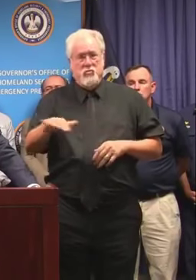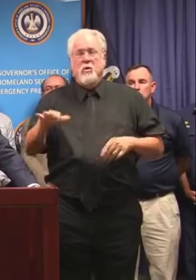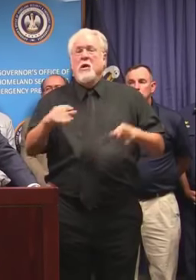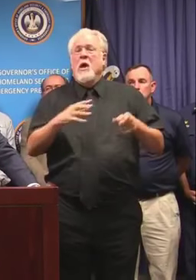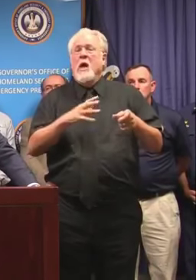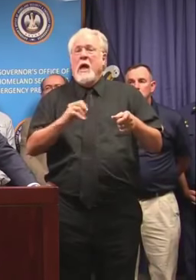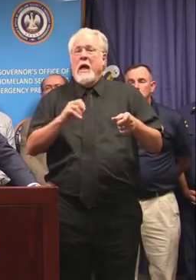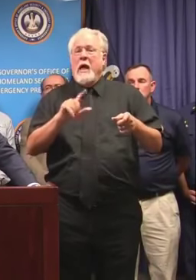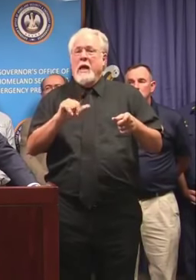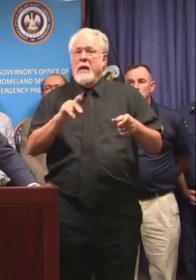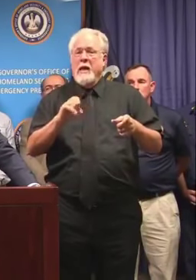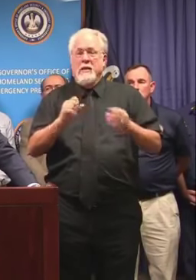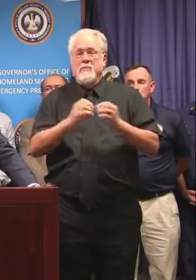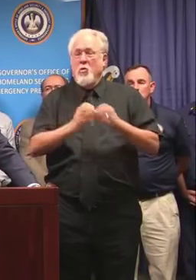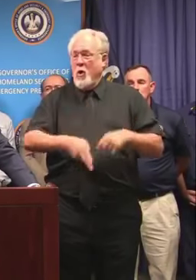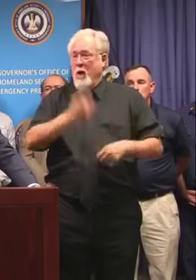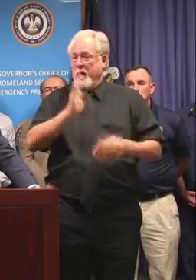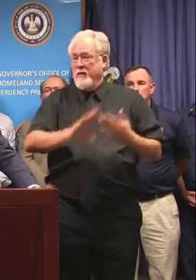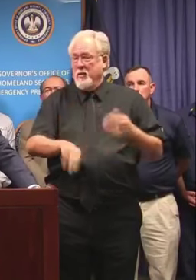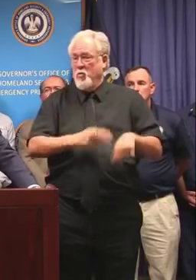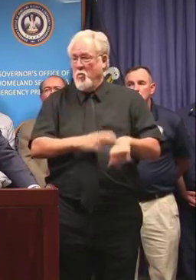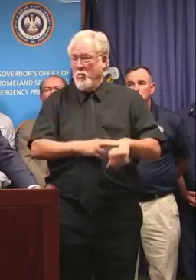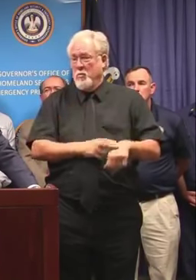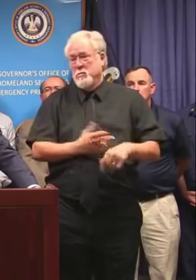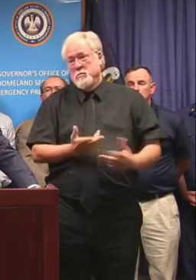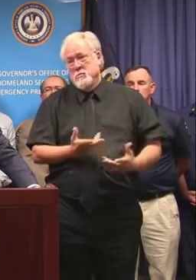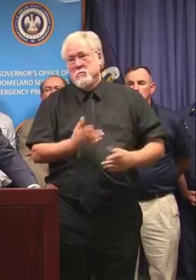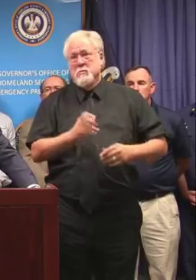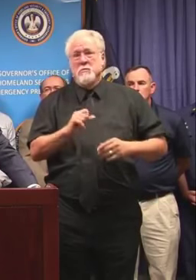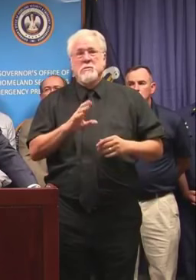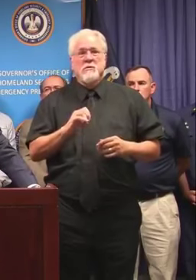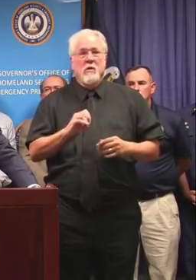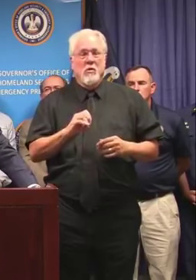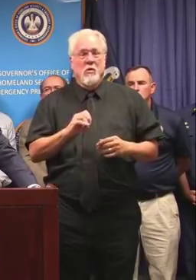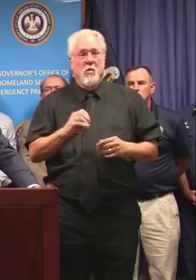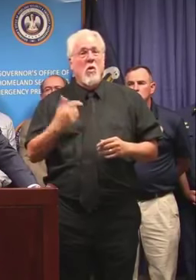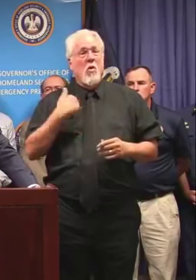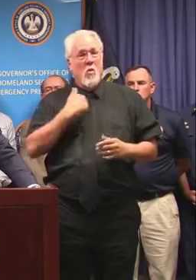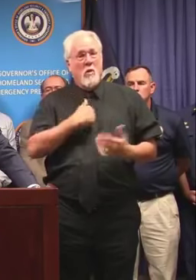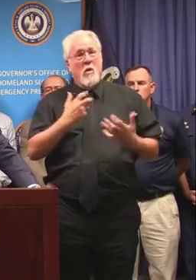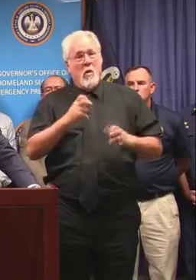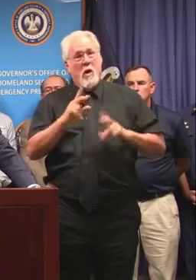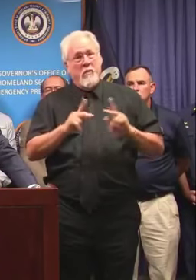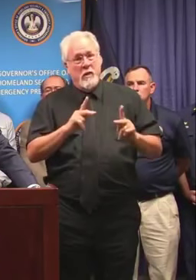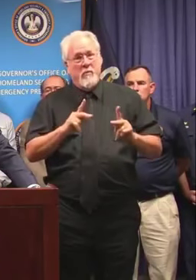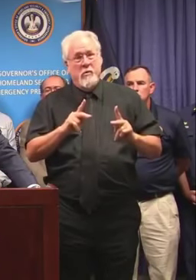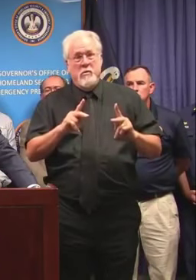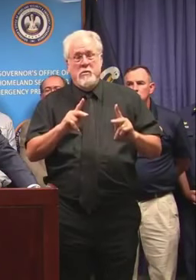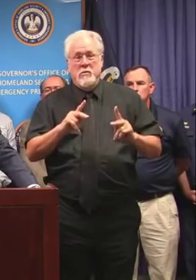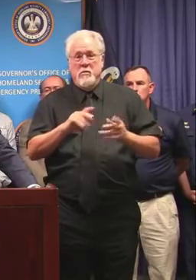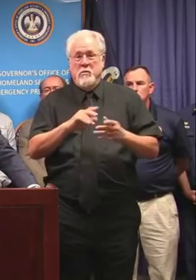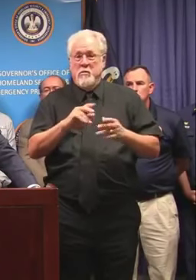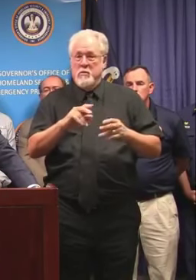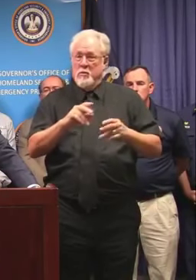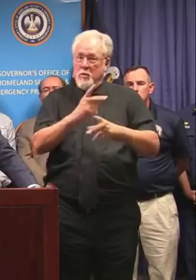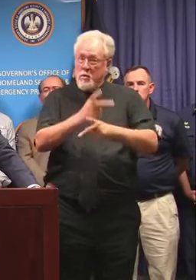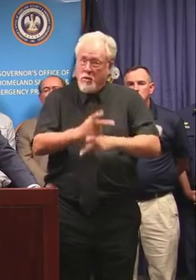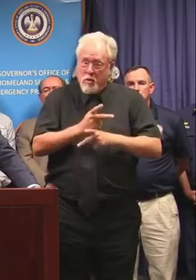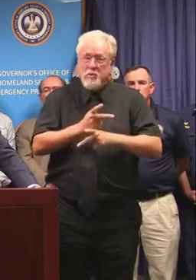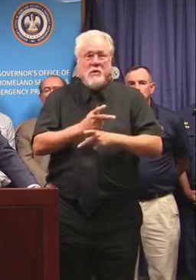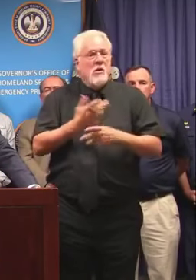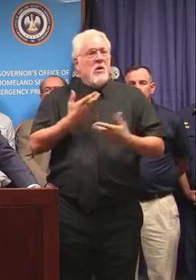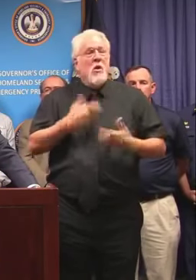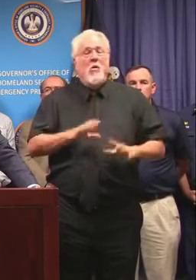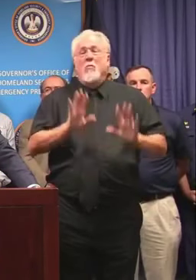much higher than normal. And so we do want people to be very, very cautious and not take this storm